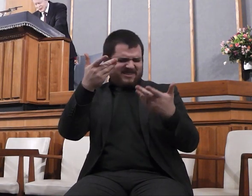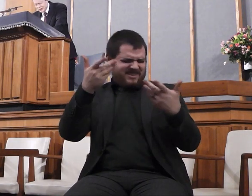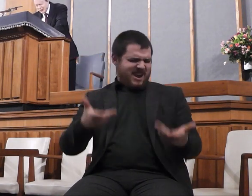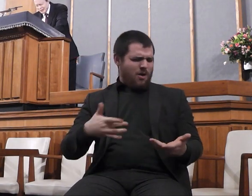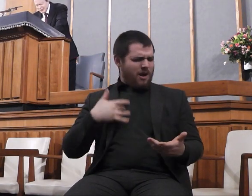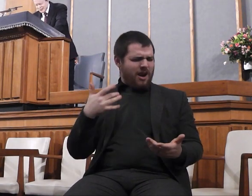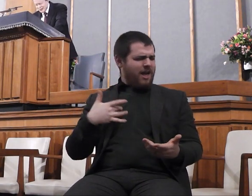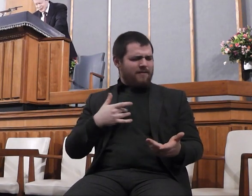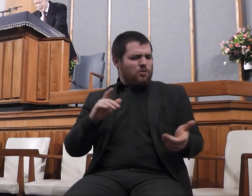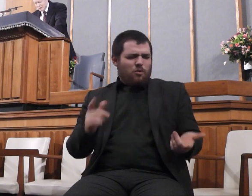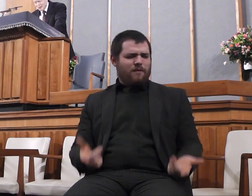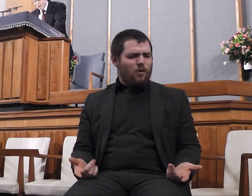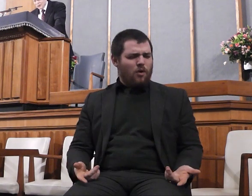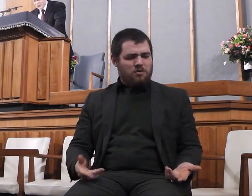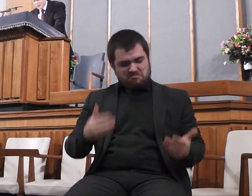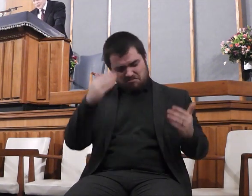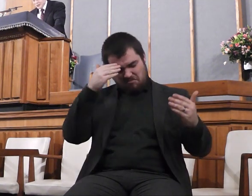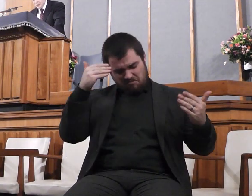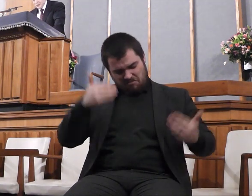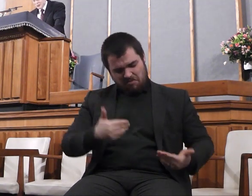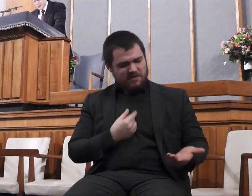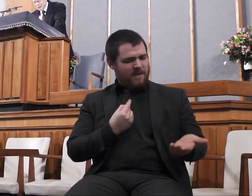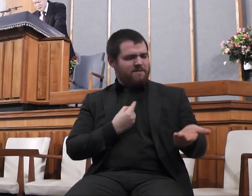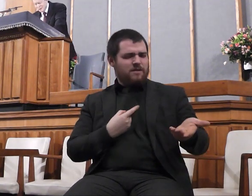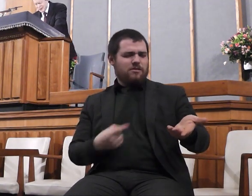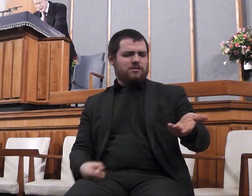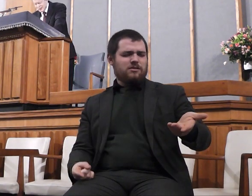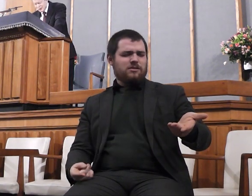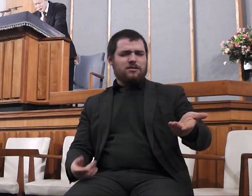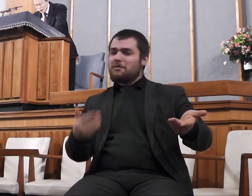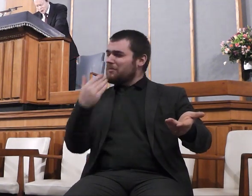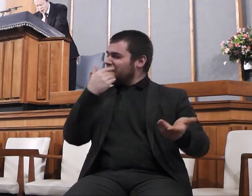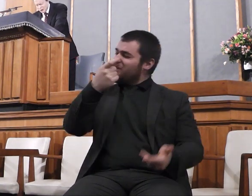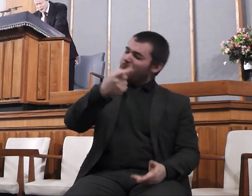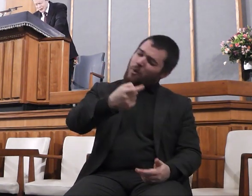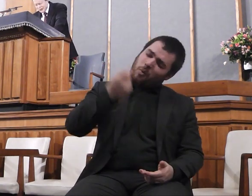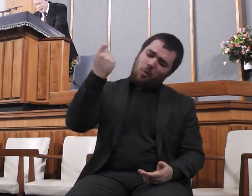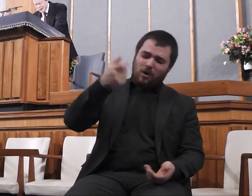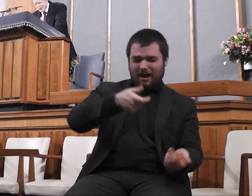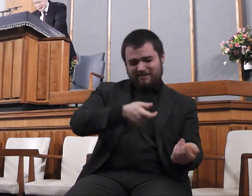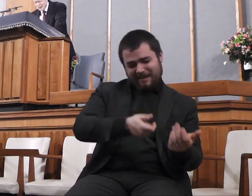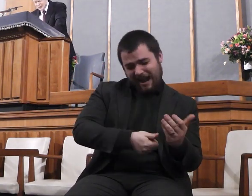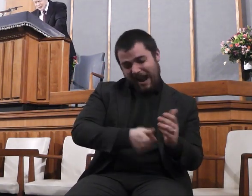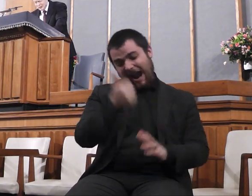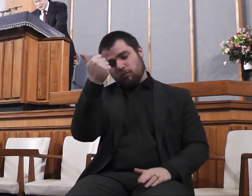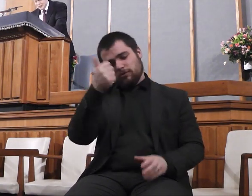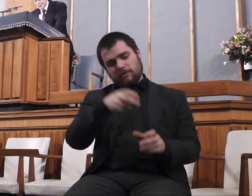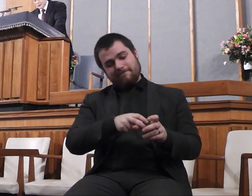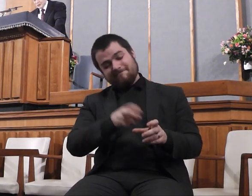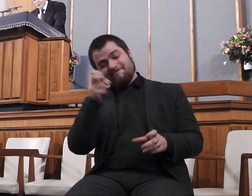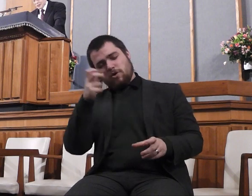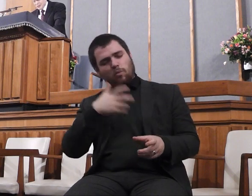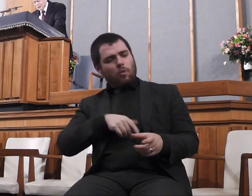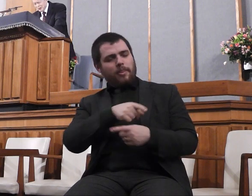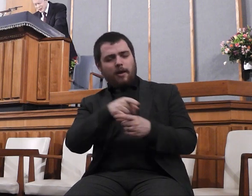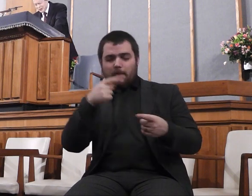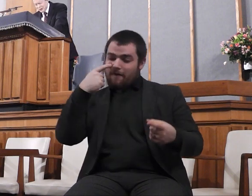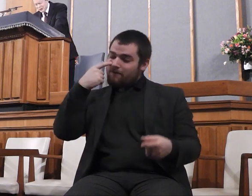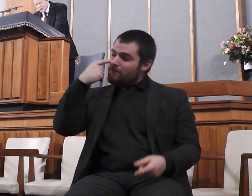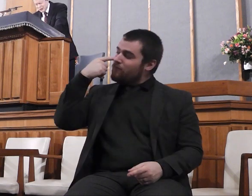that they may find thee and know thee. O Lord, have us done this in our lives. We are those